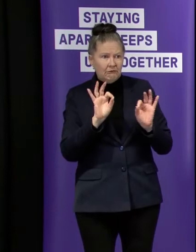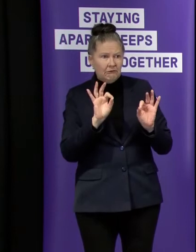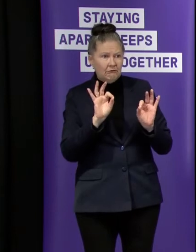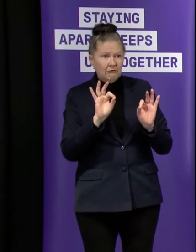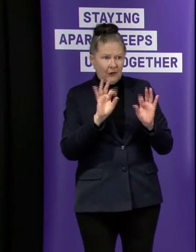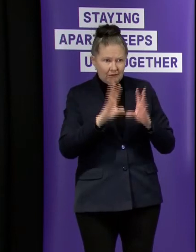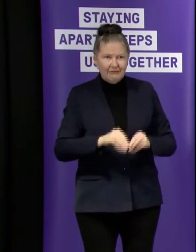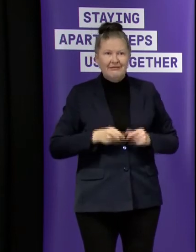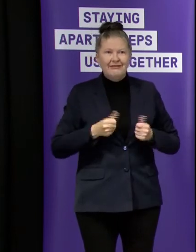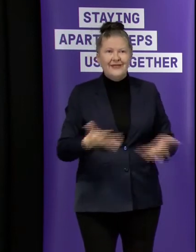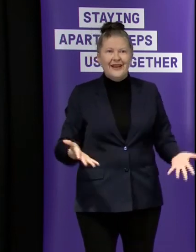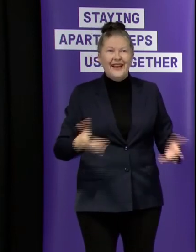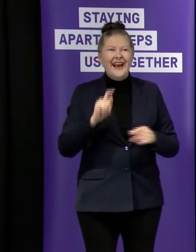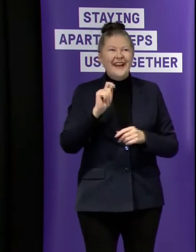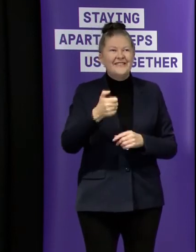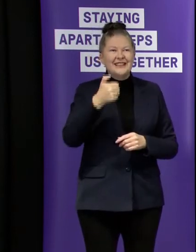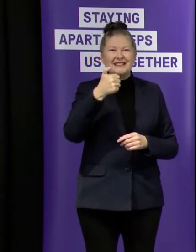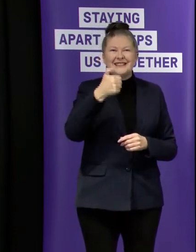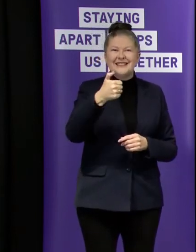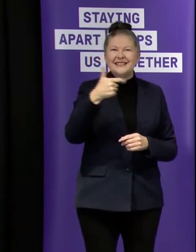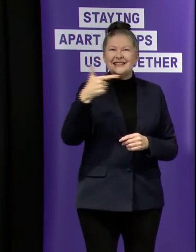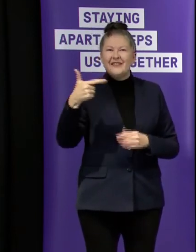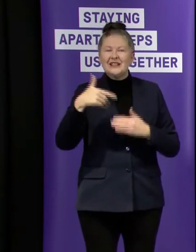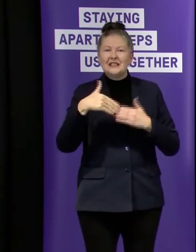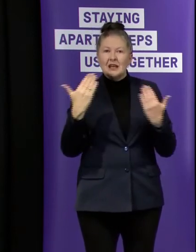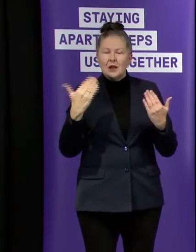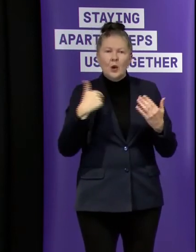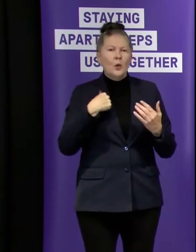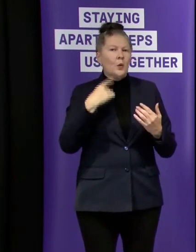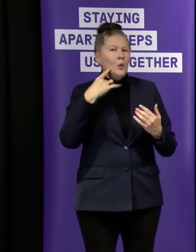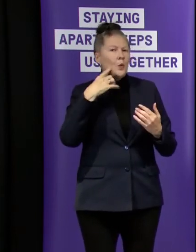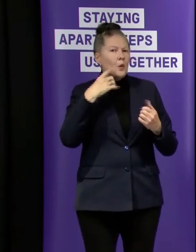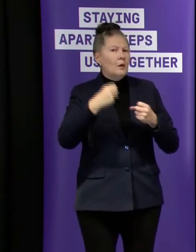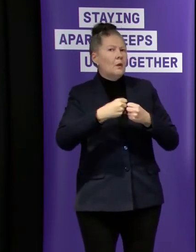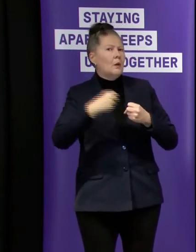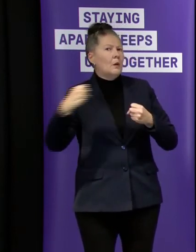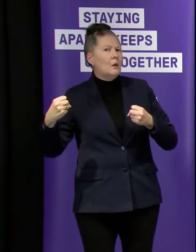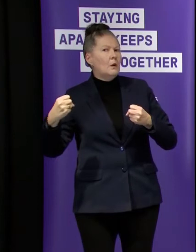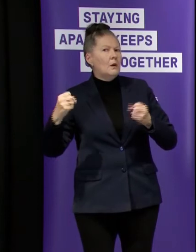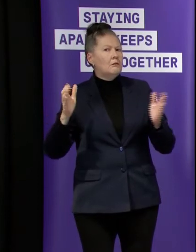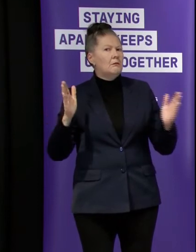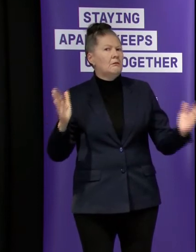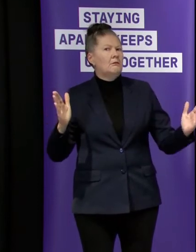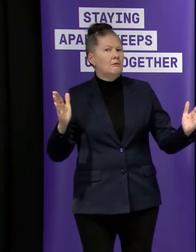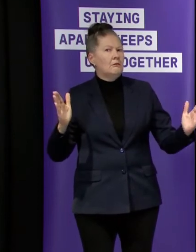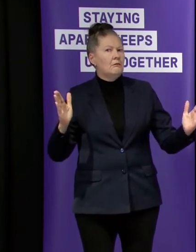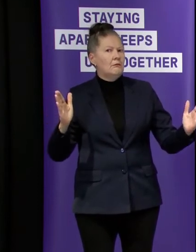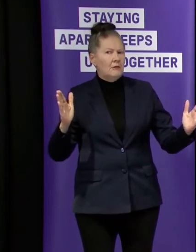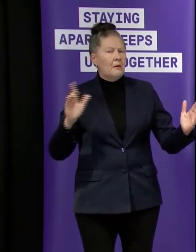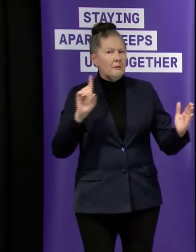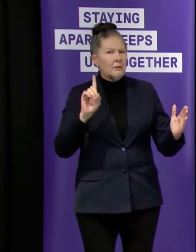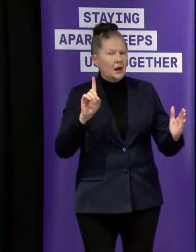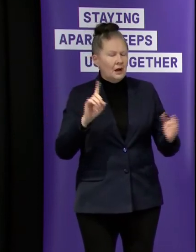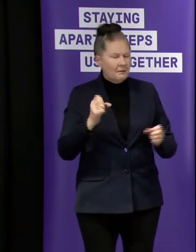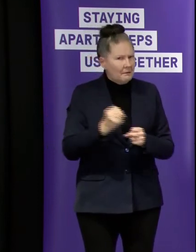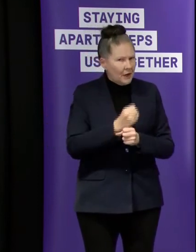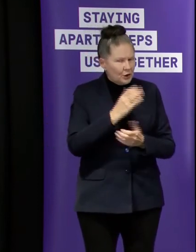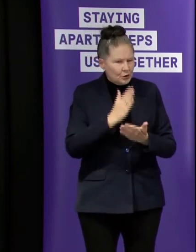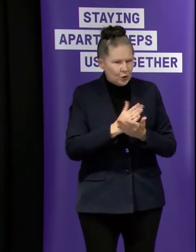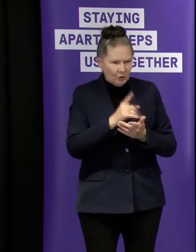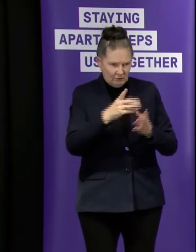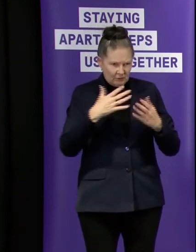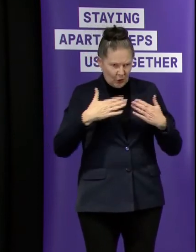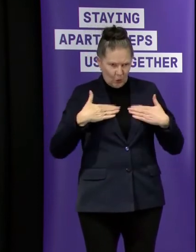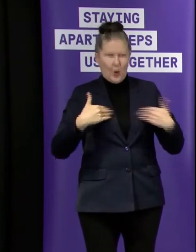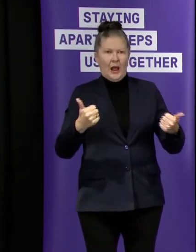about six or seven days there's a bit of obviously a bit of a safety margin built into that so um so and we do need to make sure that their symptoms have